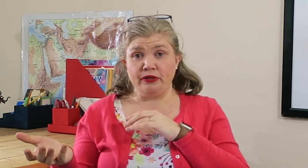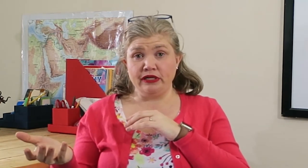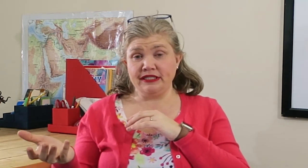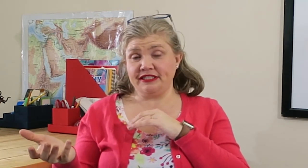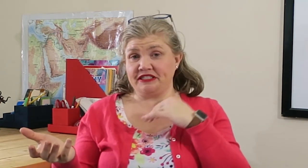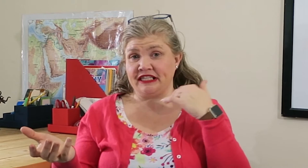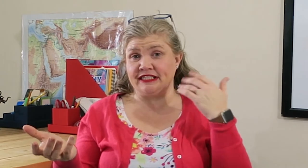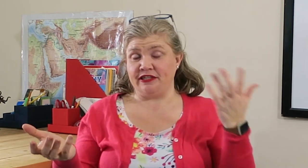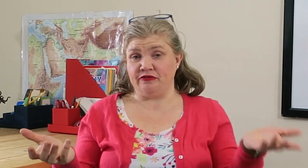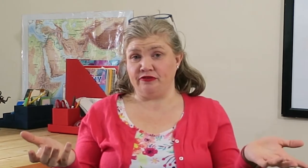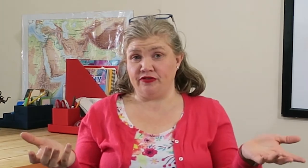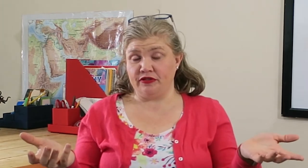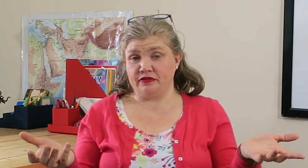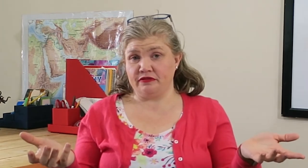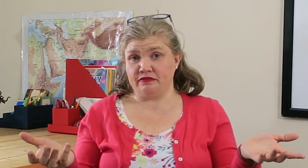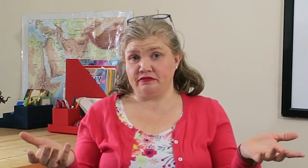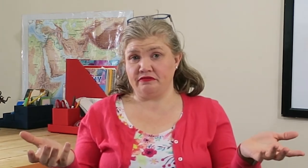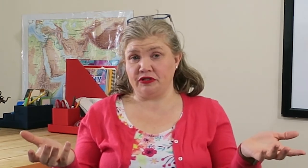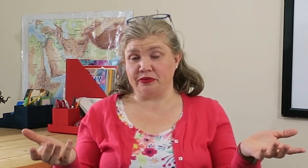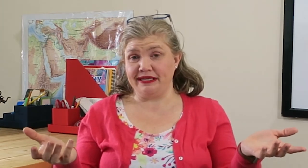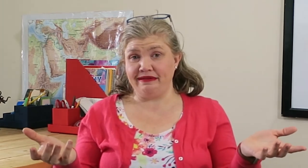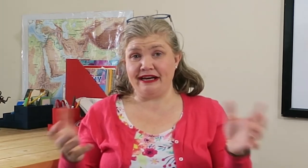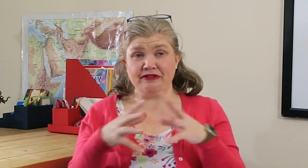Audiobooks instead of a read aloud.